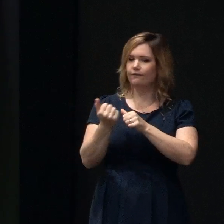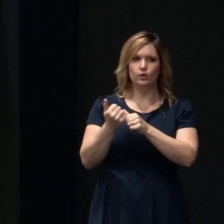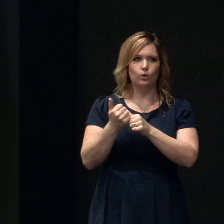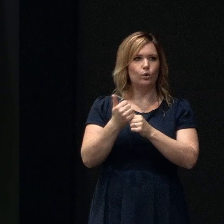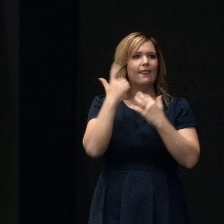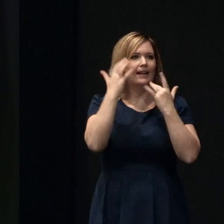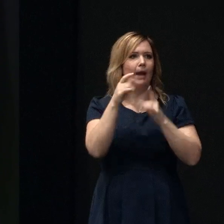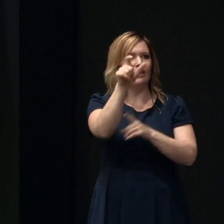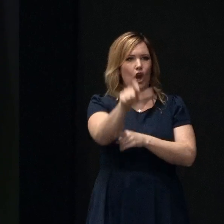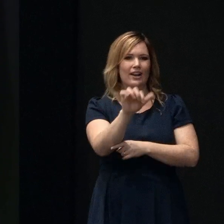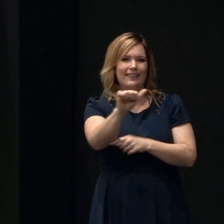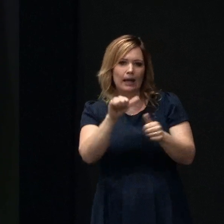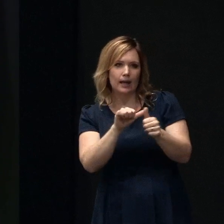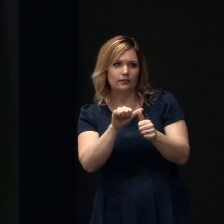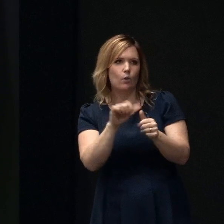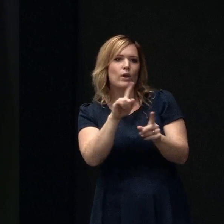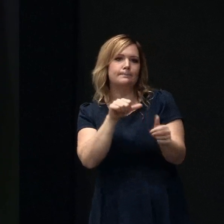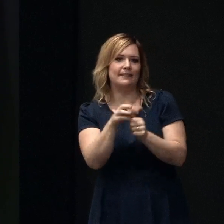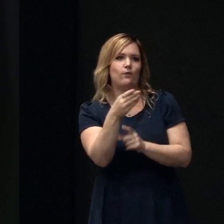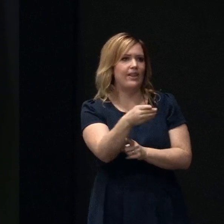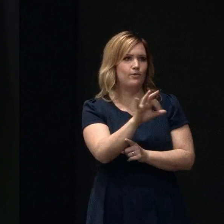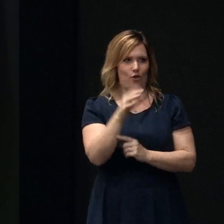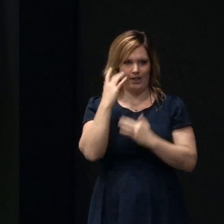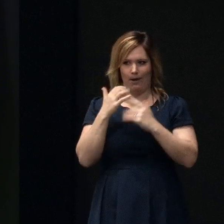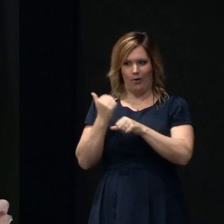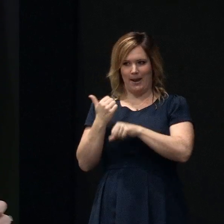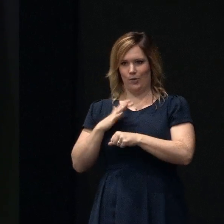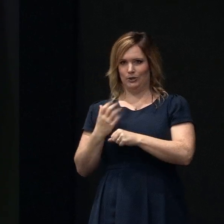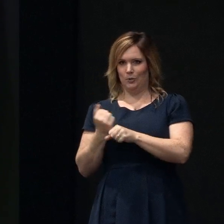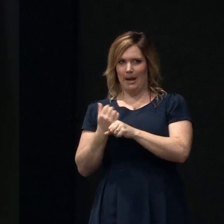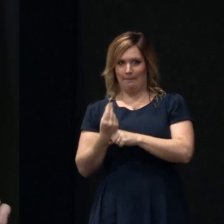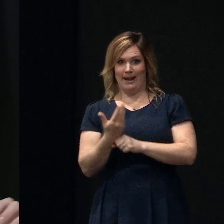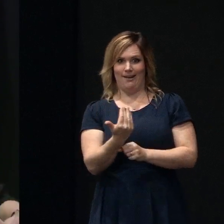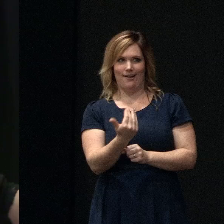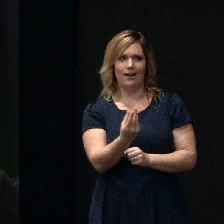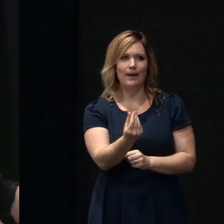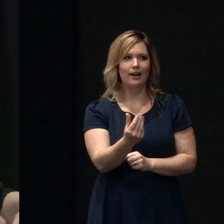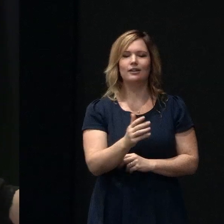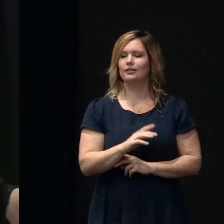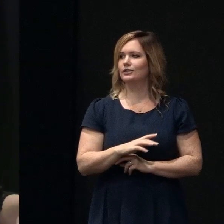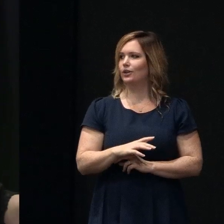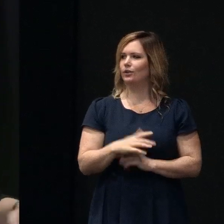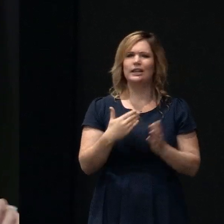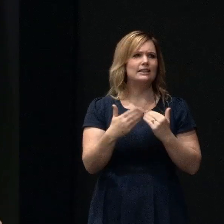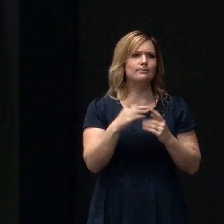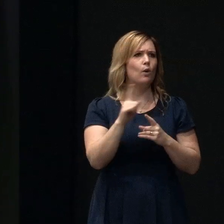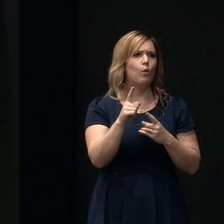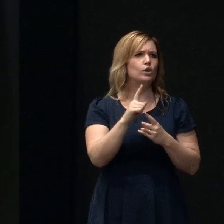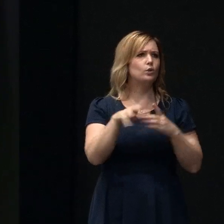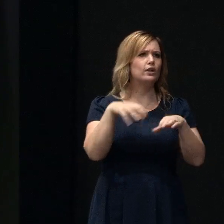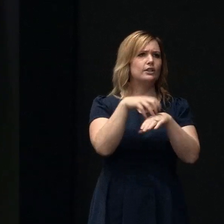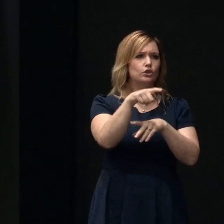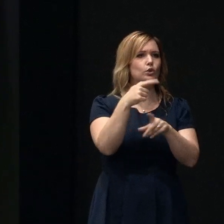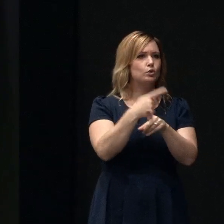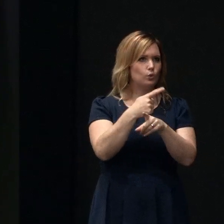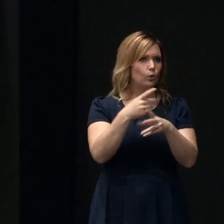interest so so what I would suggest is in the first instance is it shouldn't in theory matter which organisation you engage with in